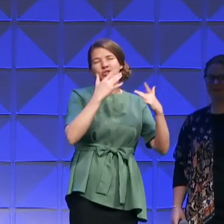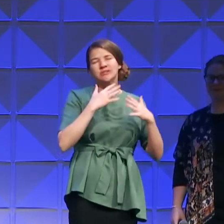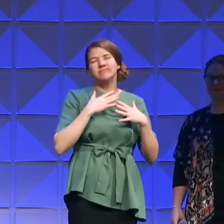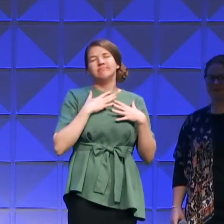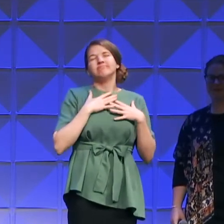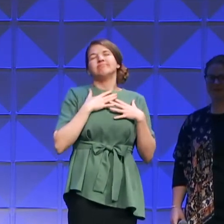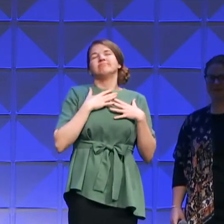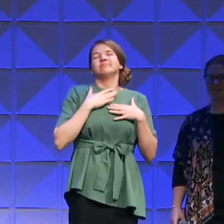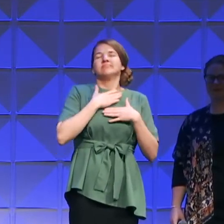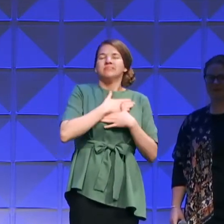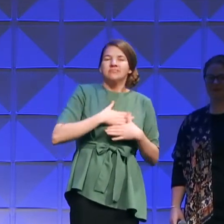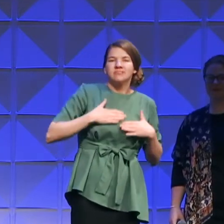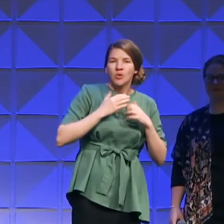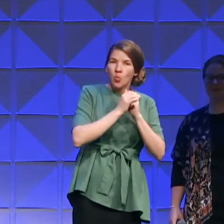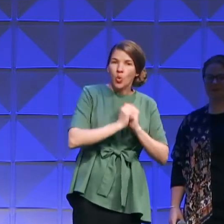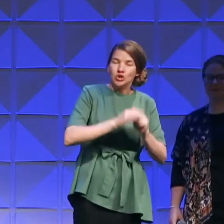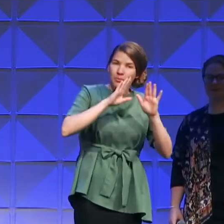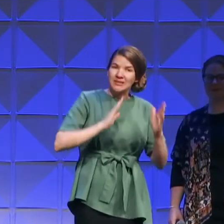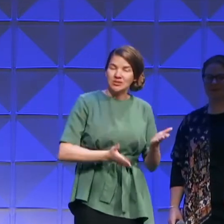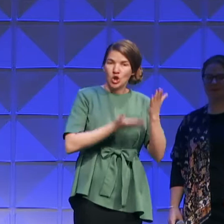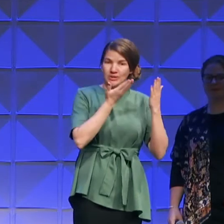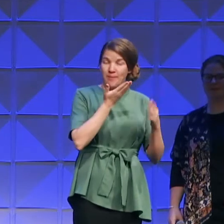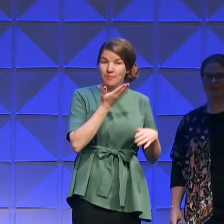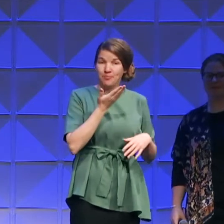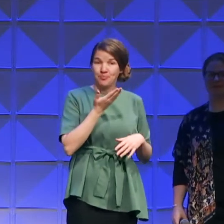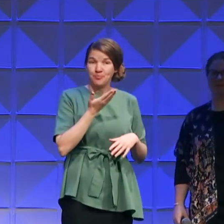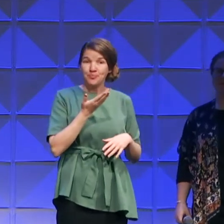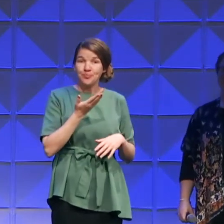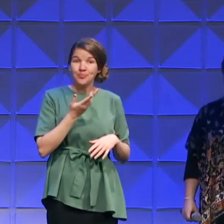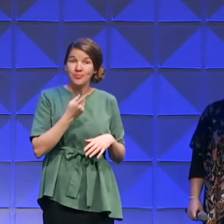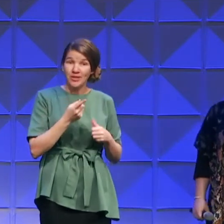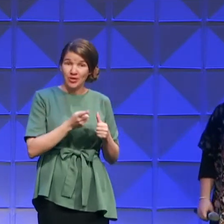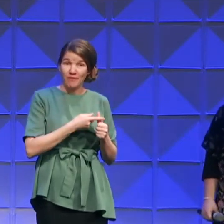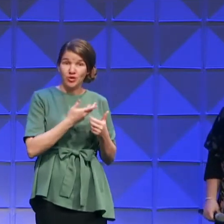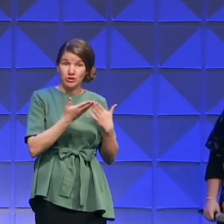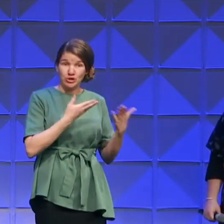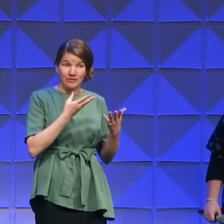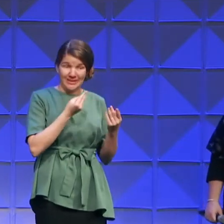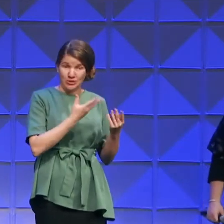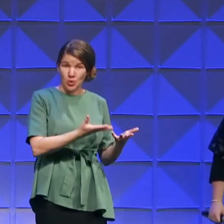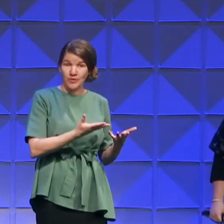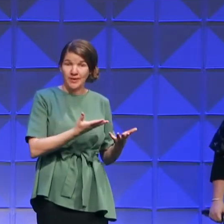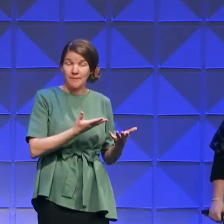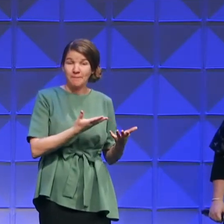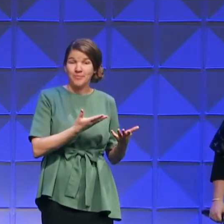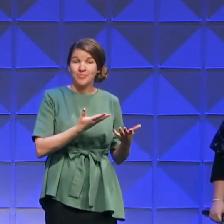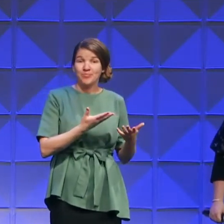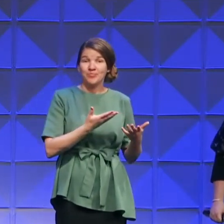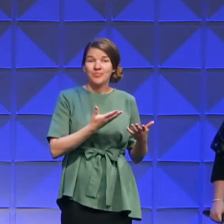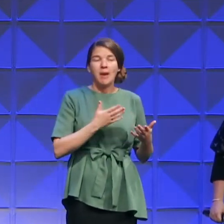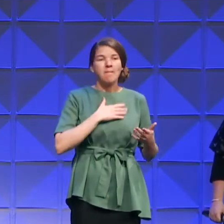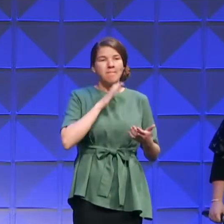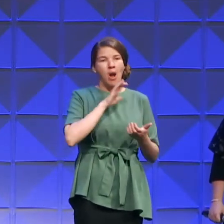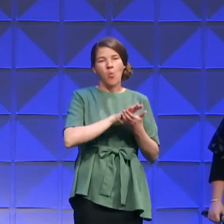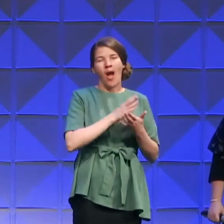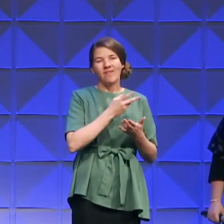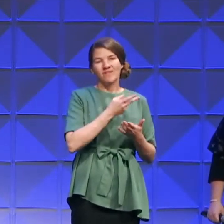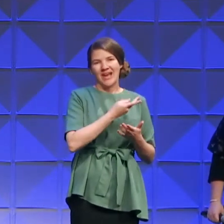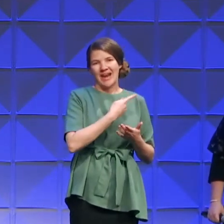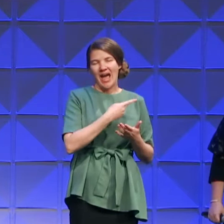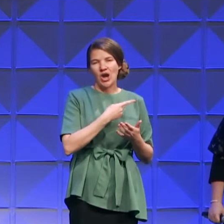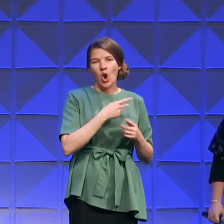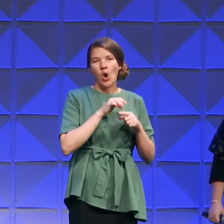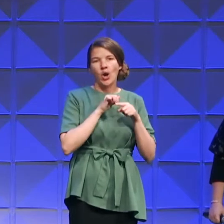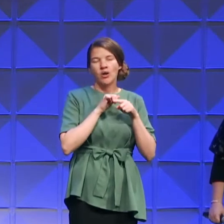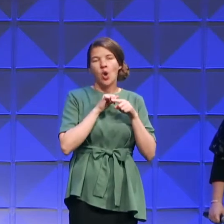exalt Him. I was telling the first service, my wife and I are on this walking program. Well,